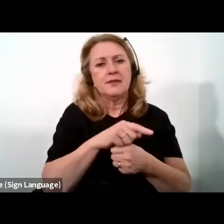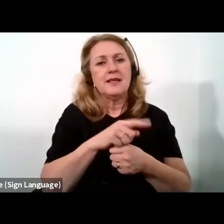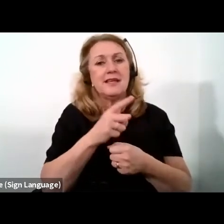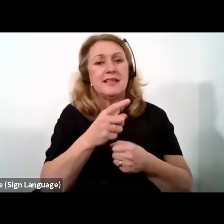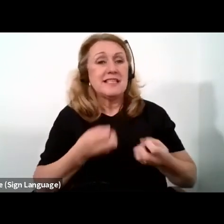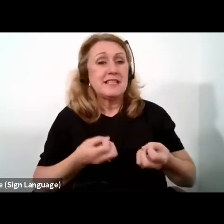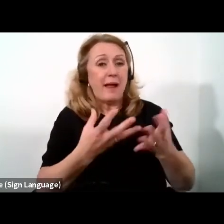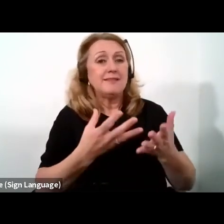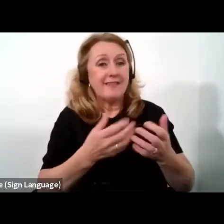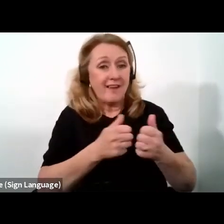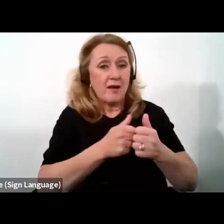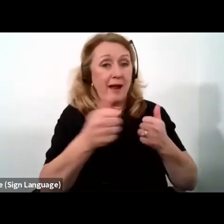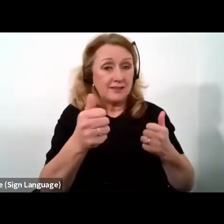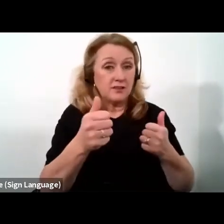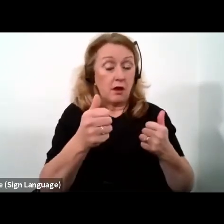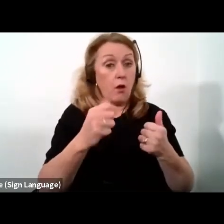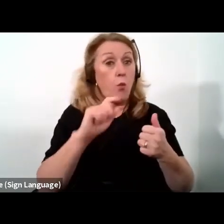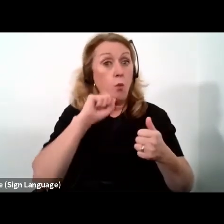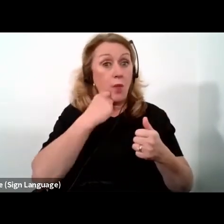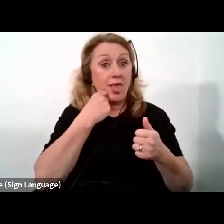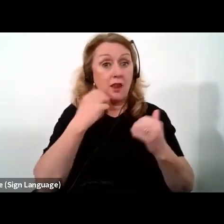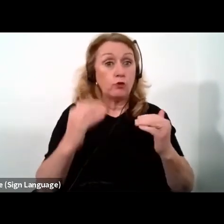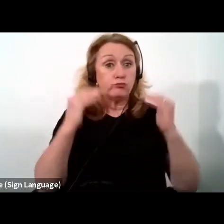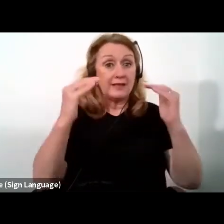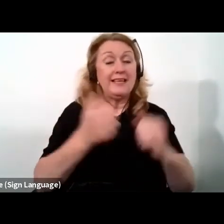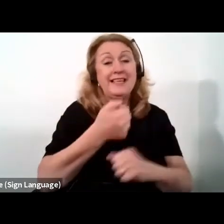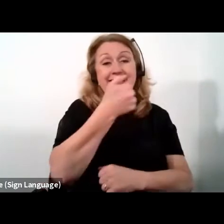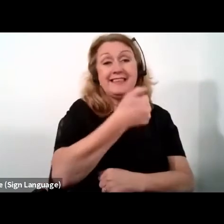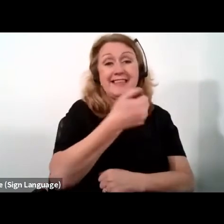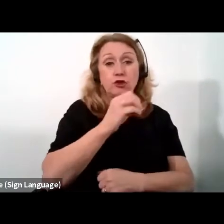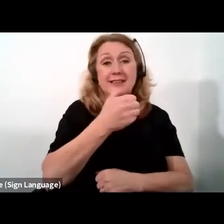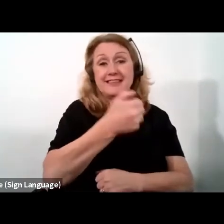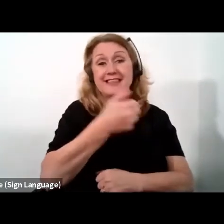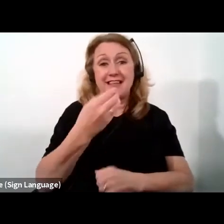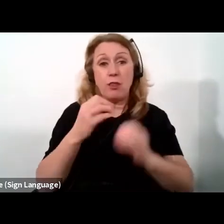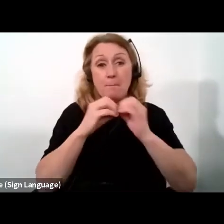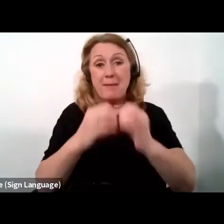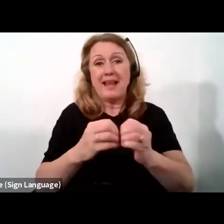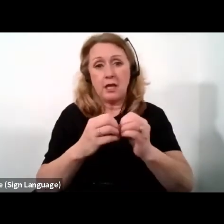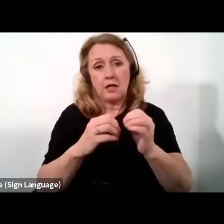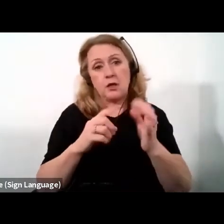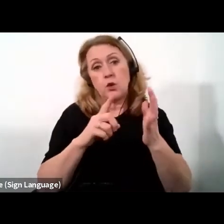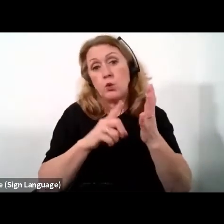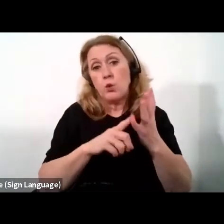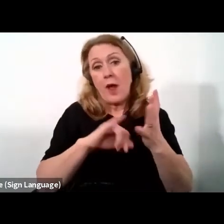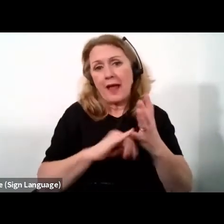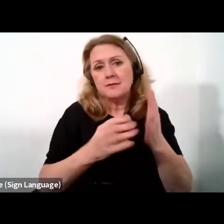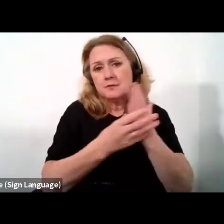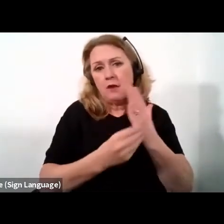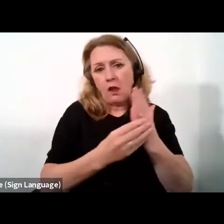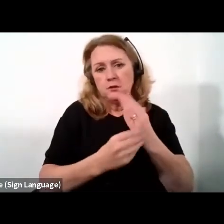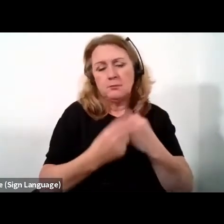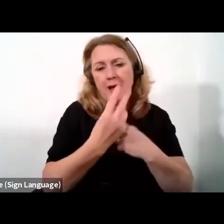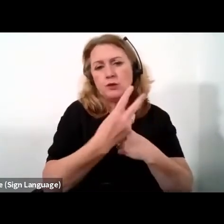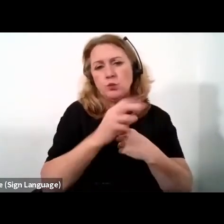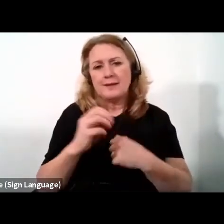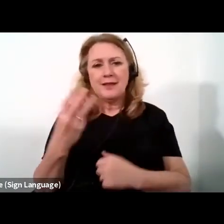is projected to reach $666.3 billion by 2030,